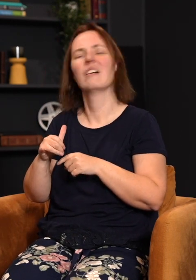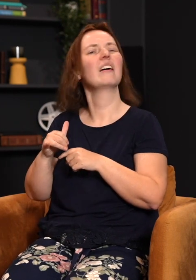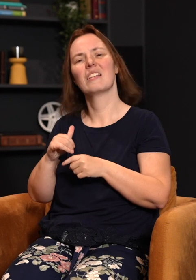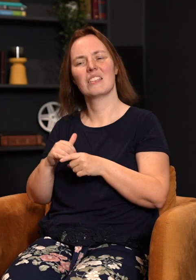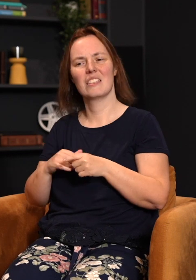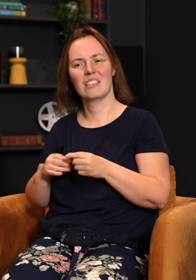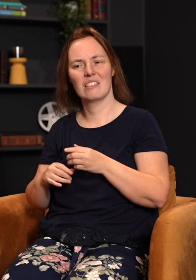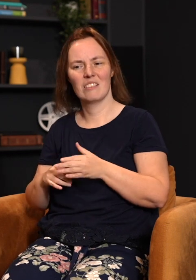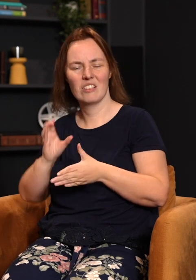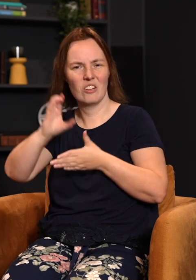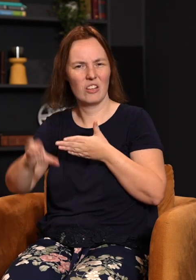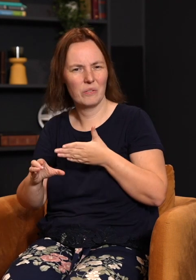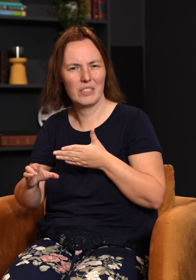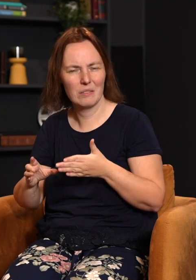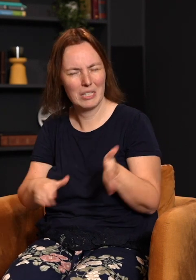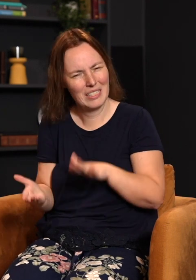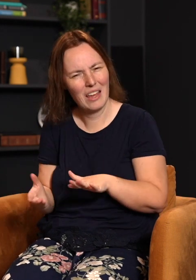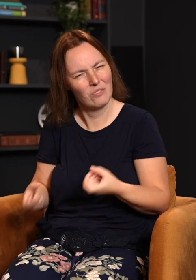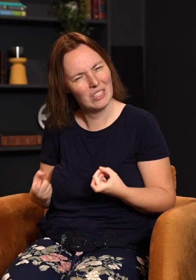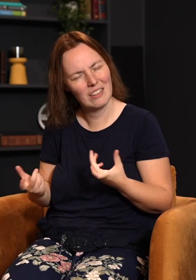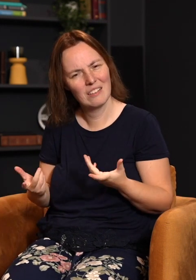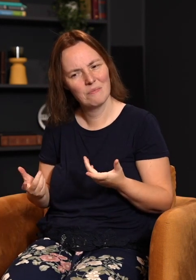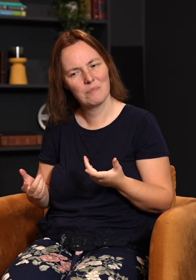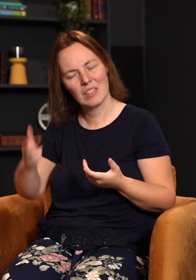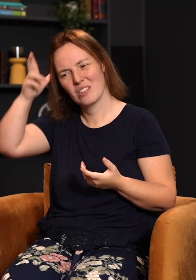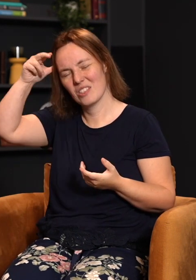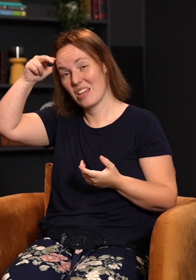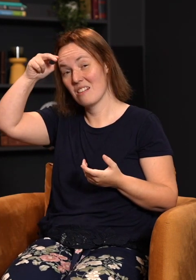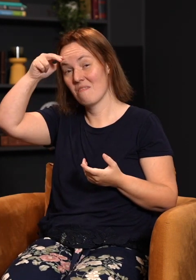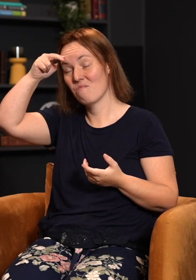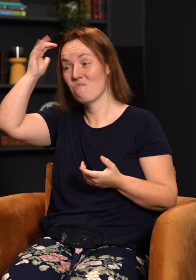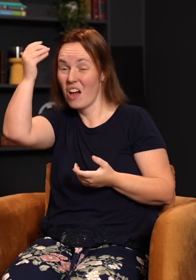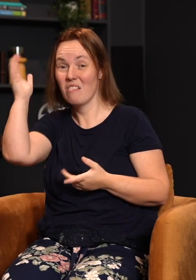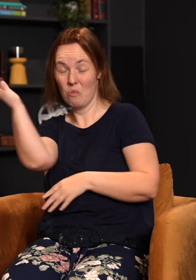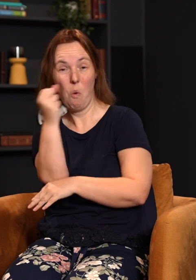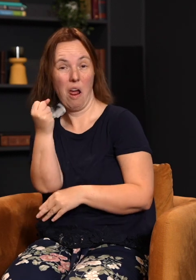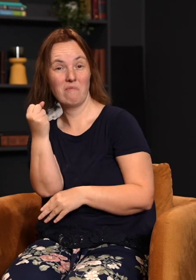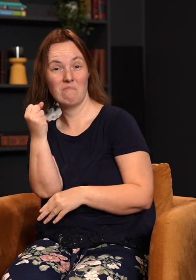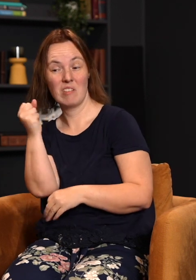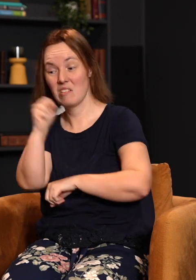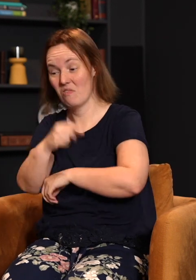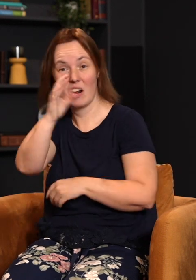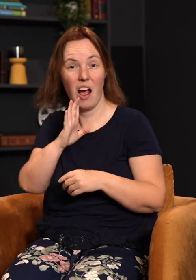at the same time? And you see, the Bible says that's where Satan thought he had God over a barrel. That's where he thought, okay,